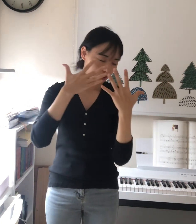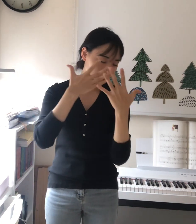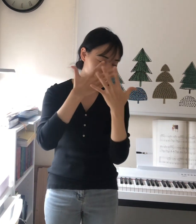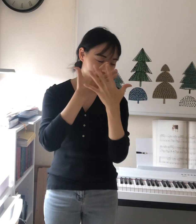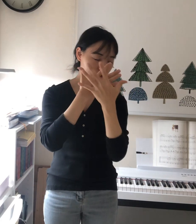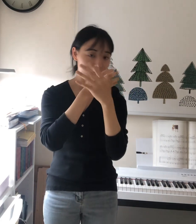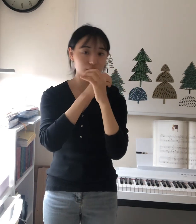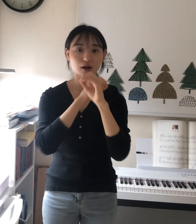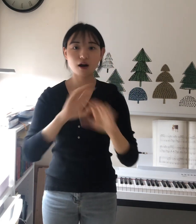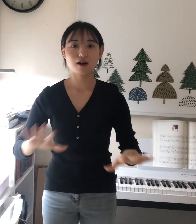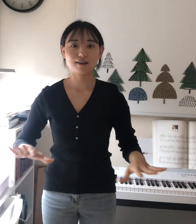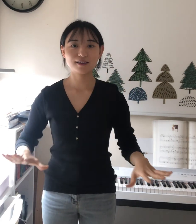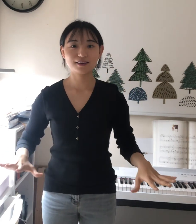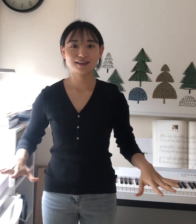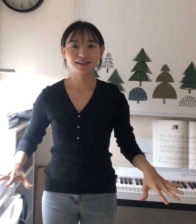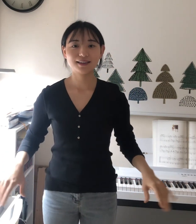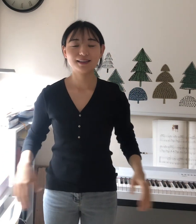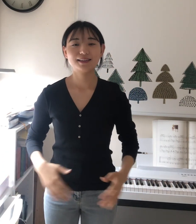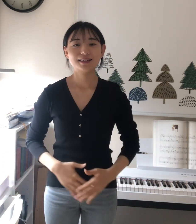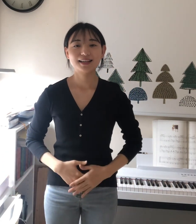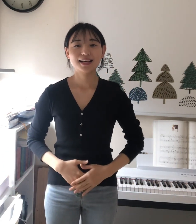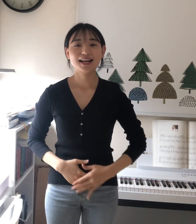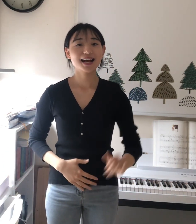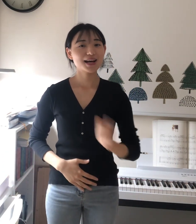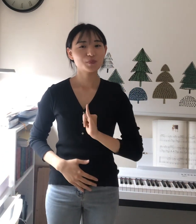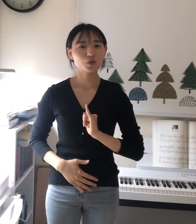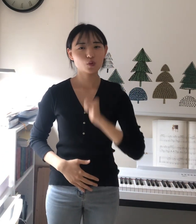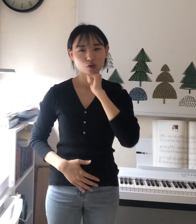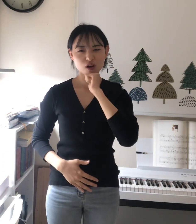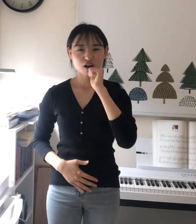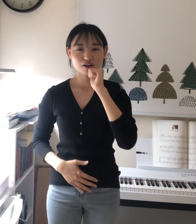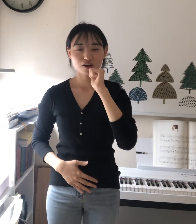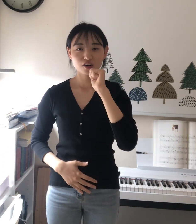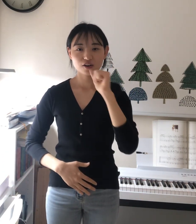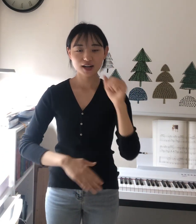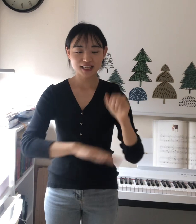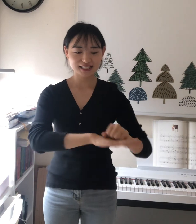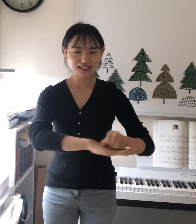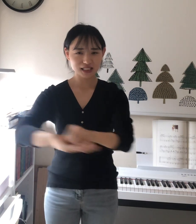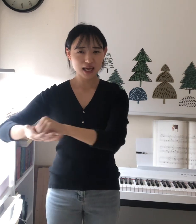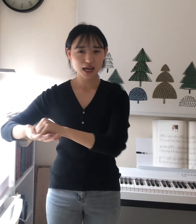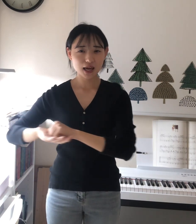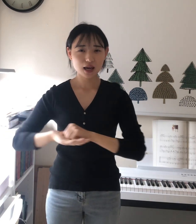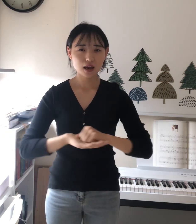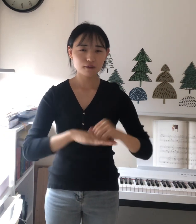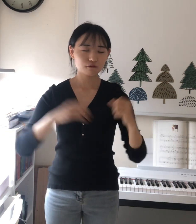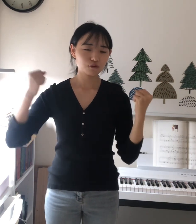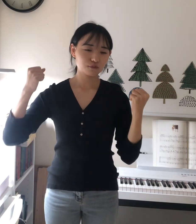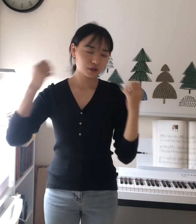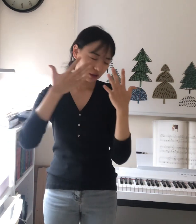are gone I'm no longer a slave to me